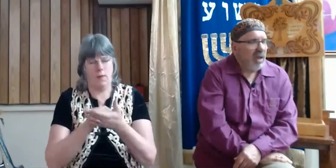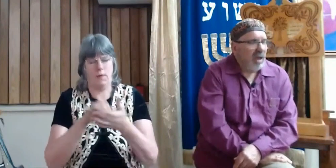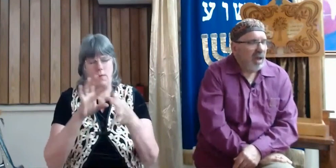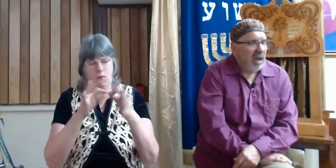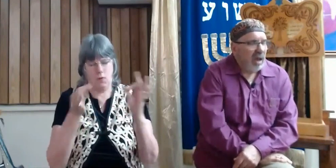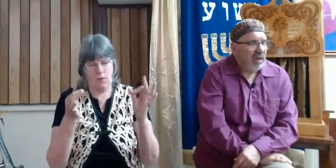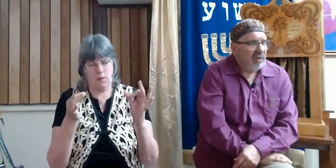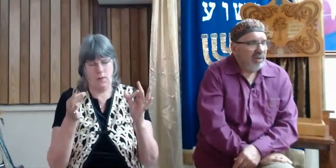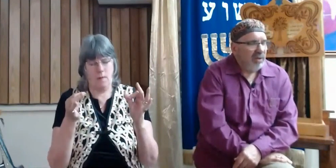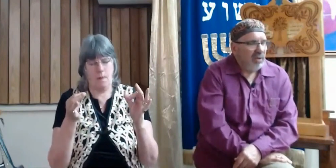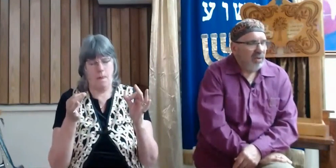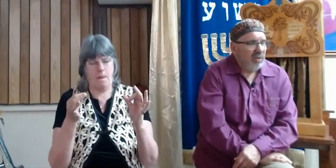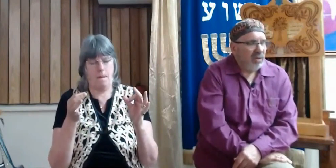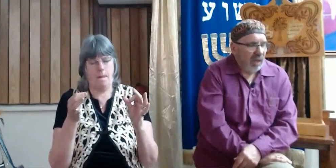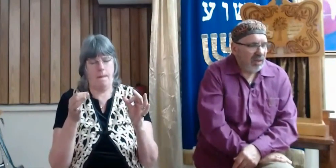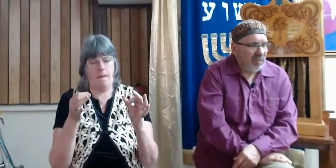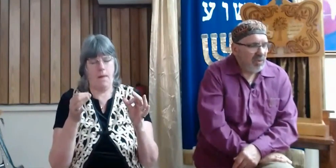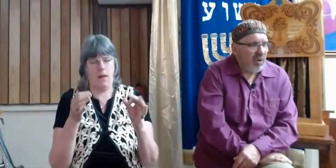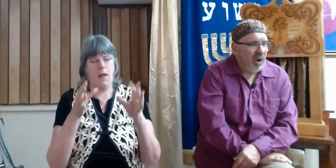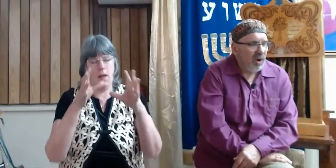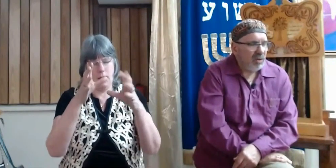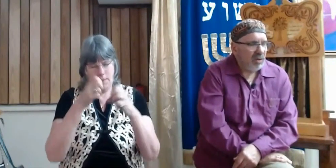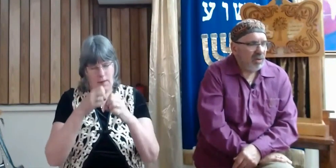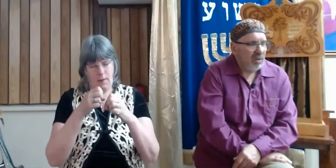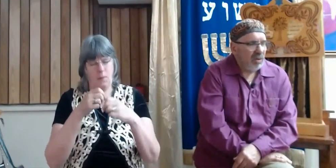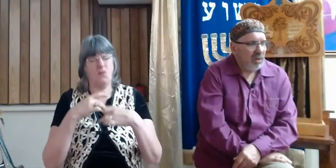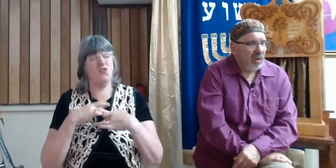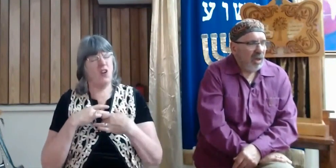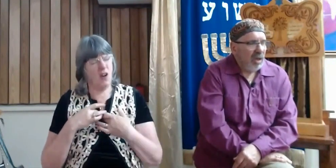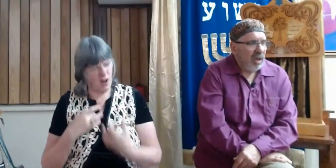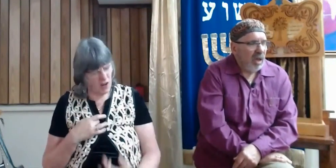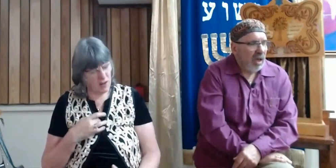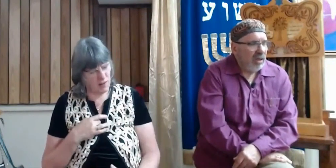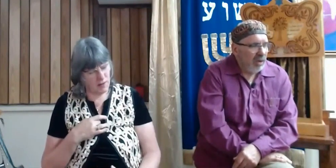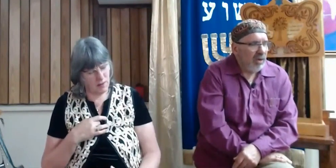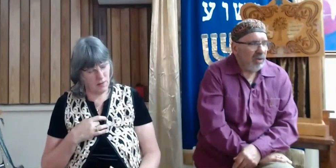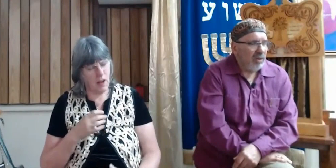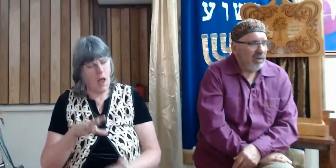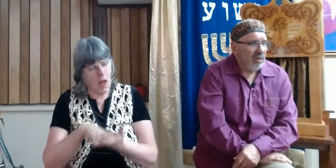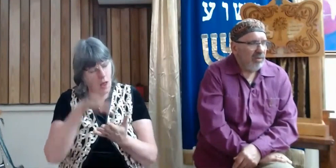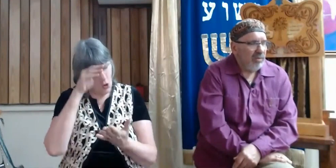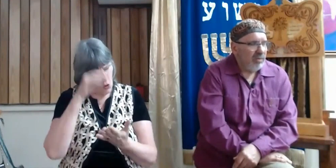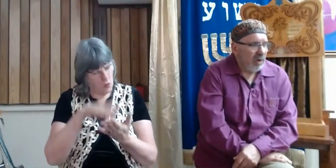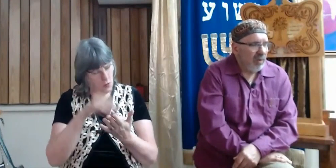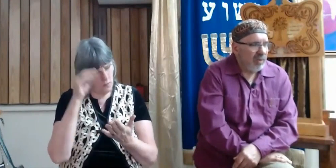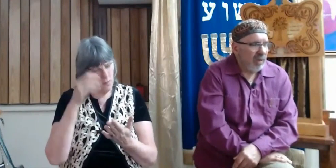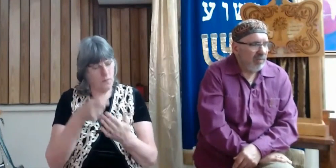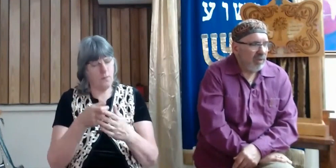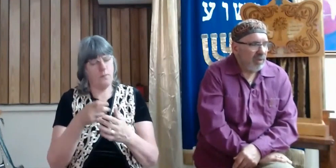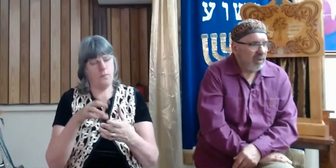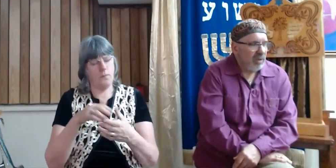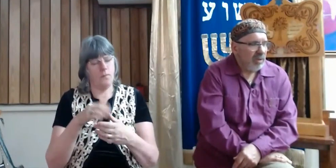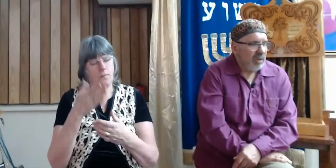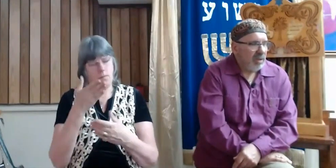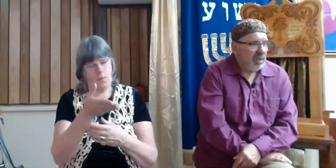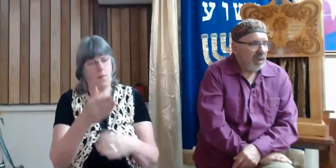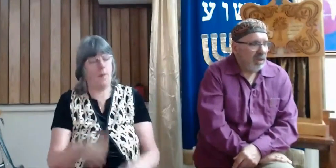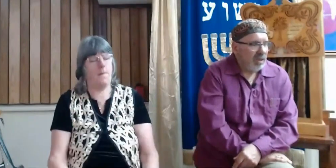and take them to heart and learn from them.